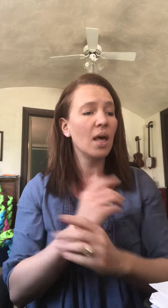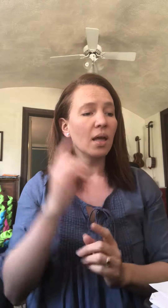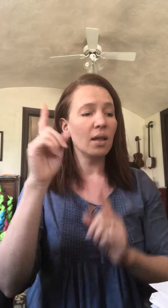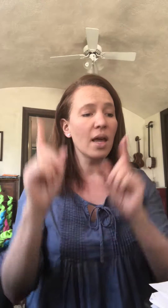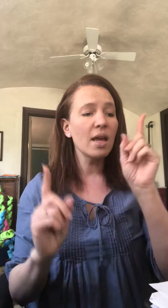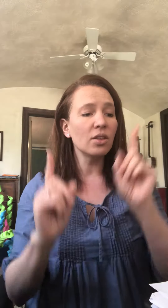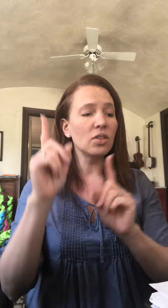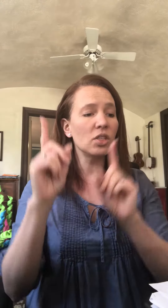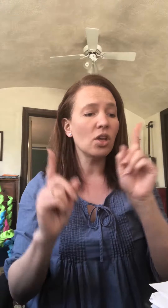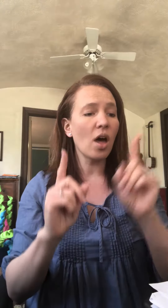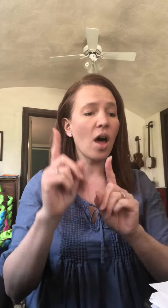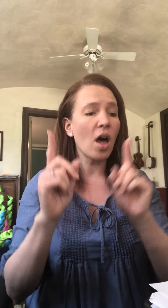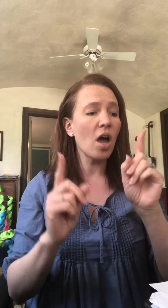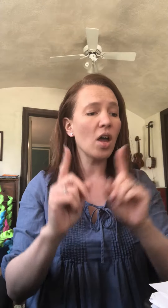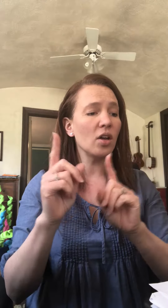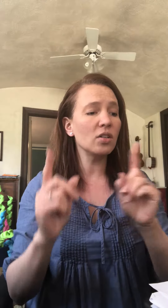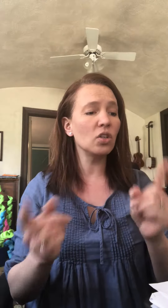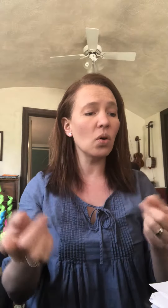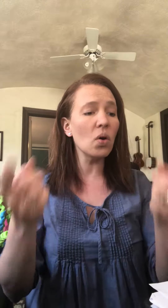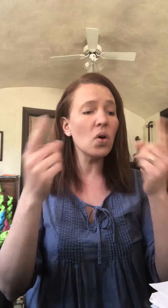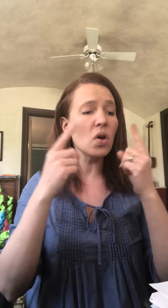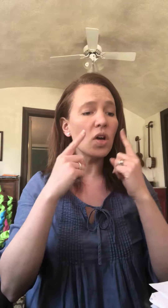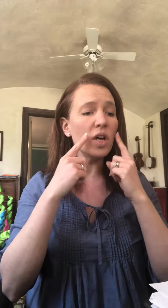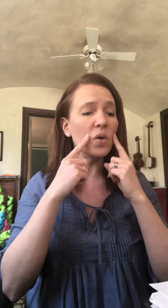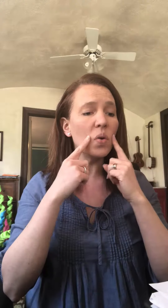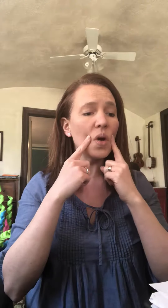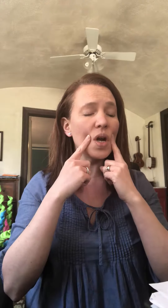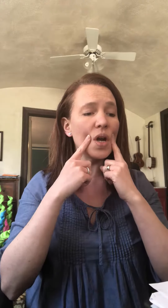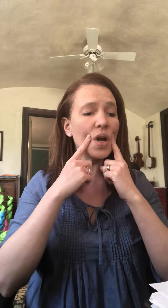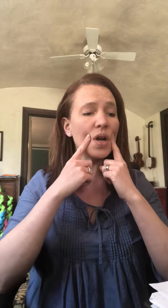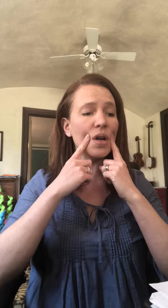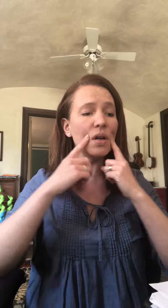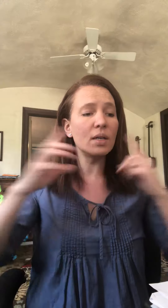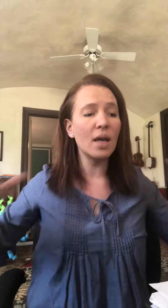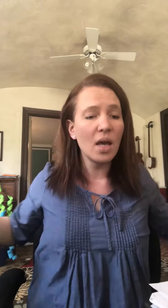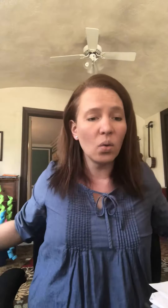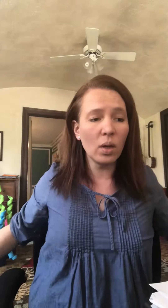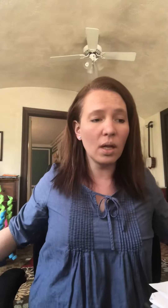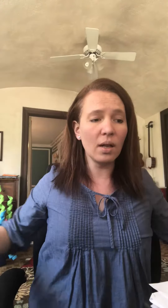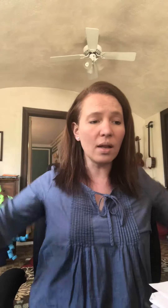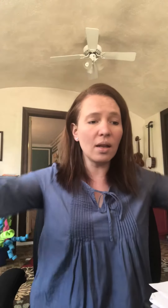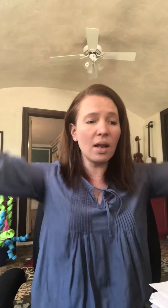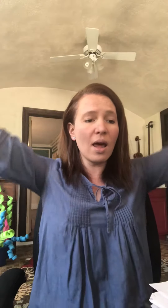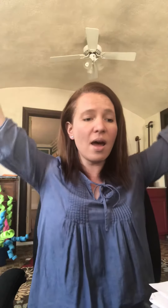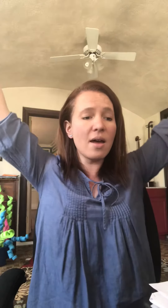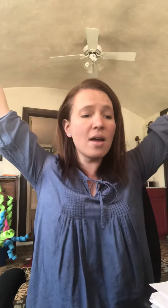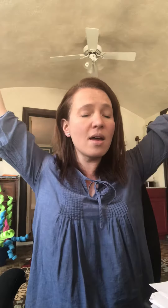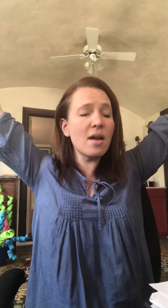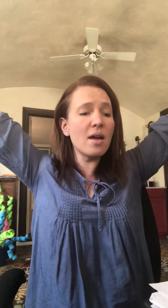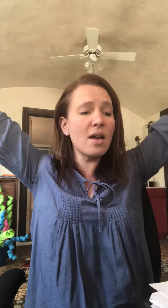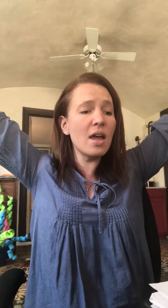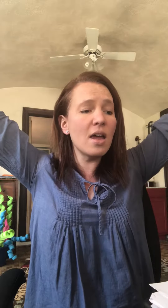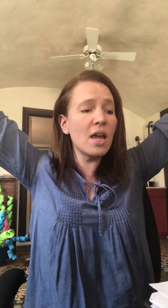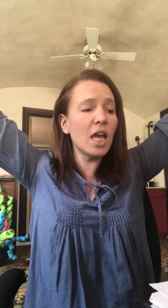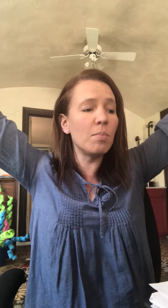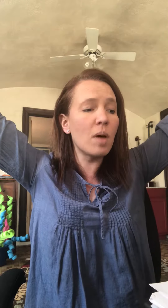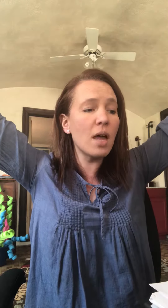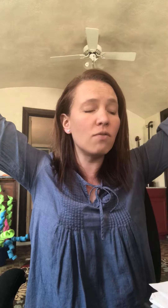Like the stars your word will align my